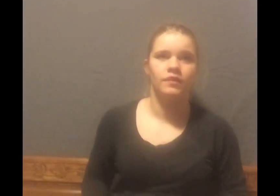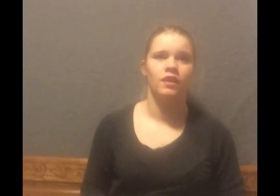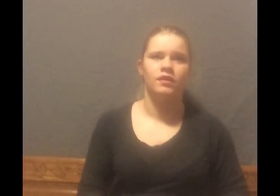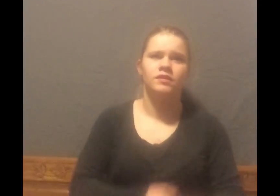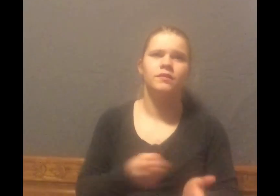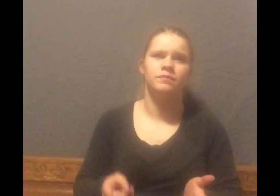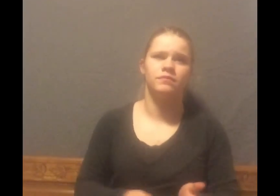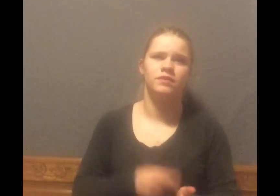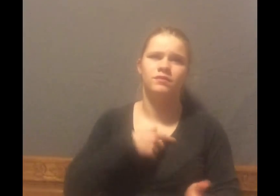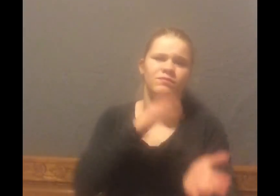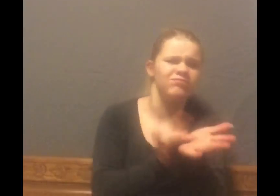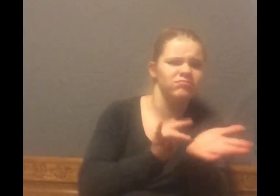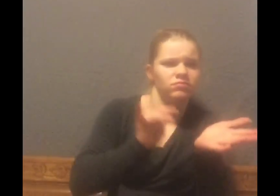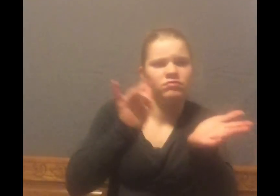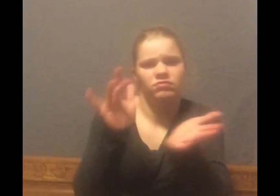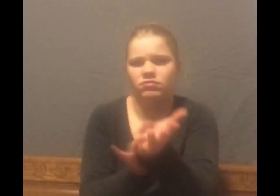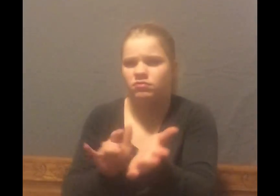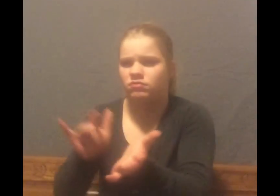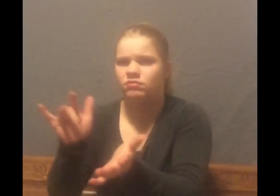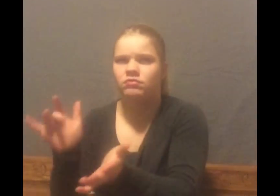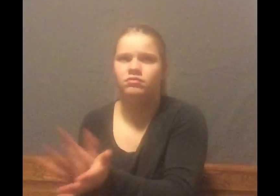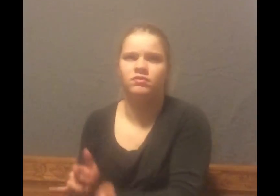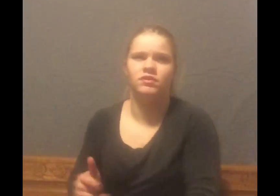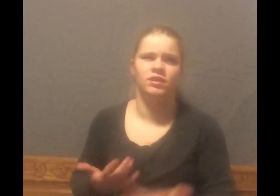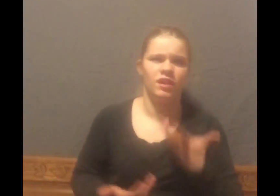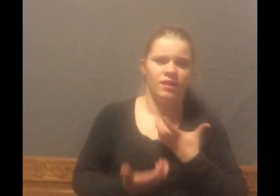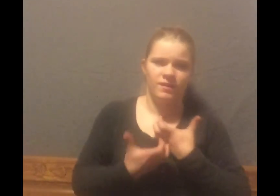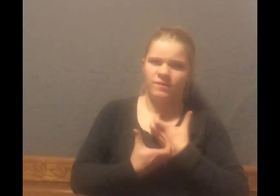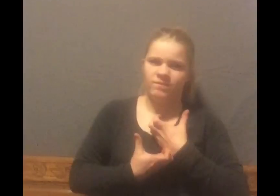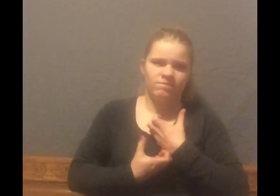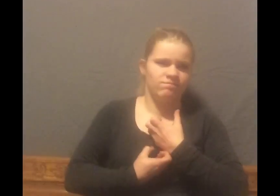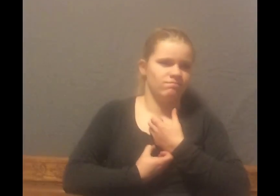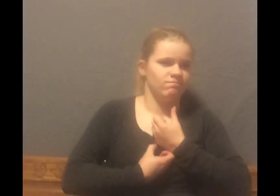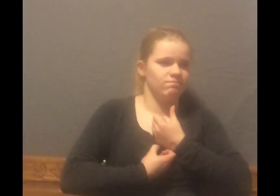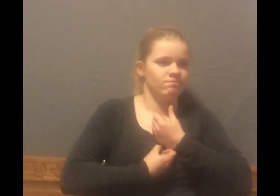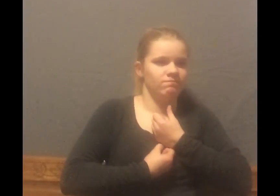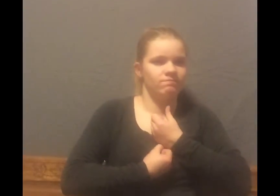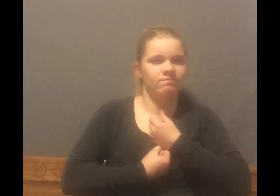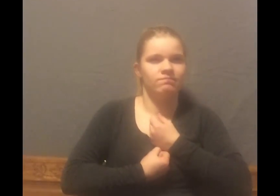There are days of taking more than I can give